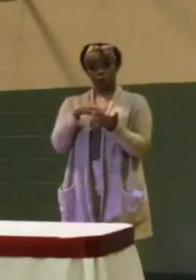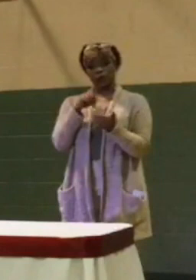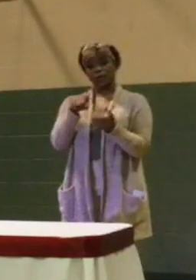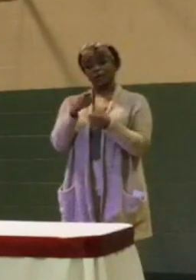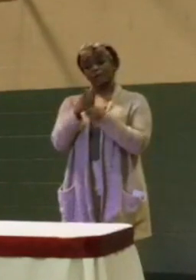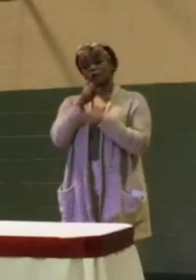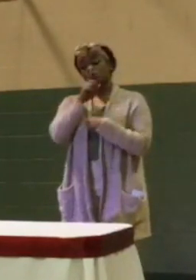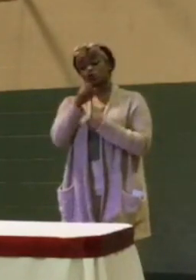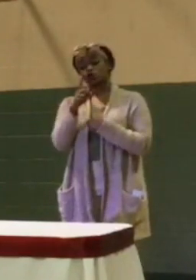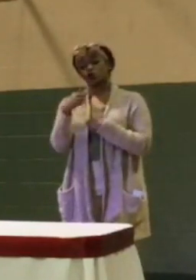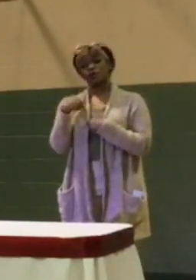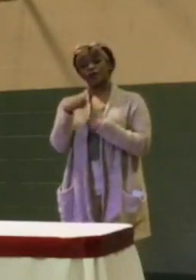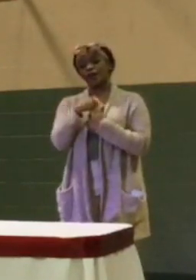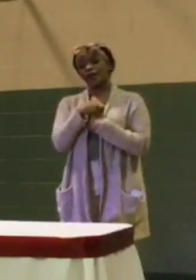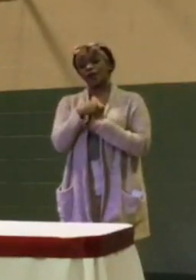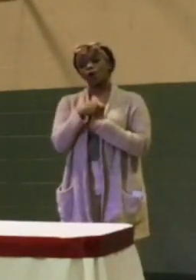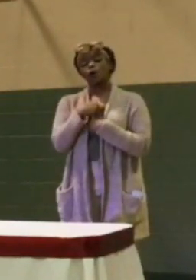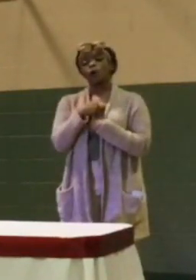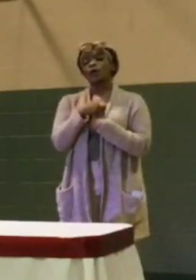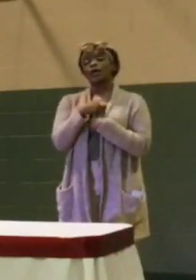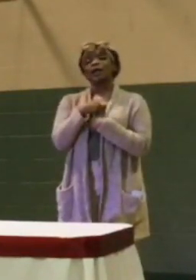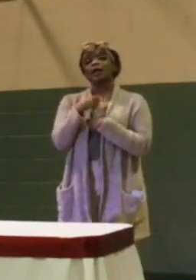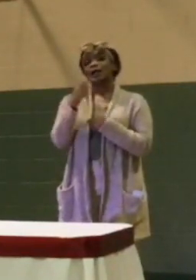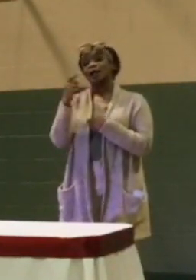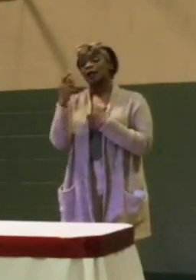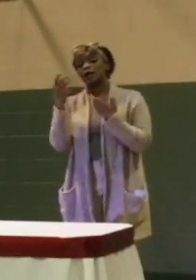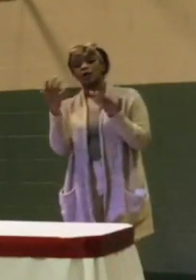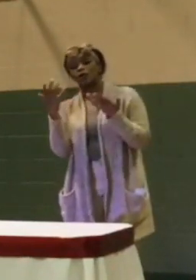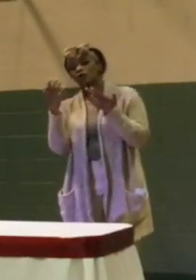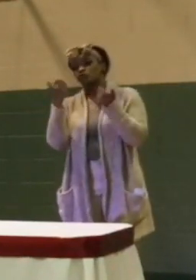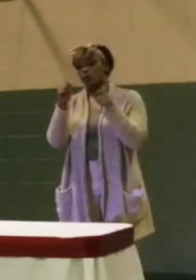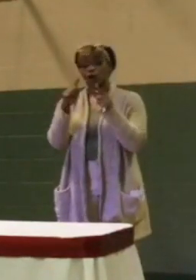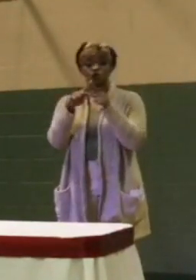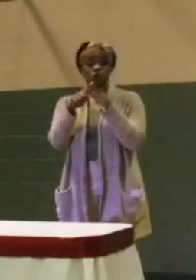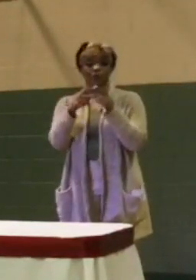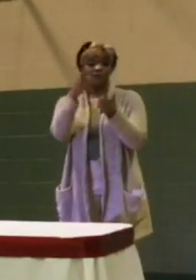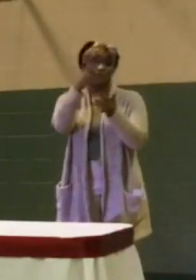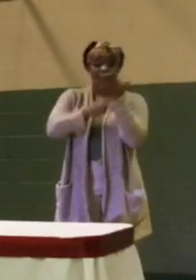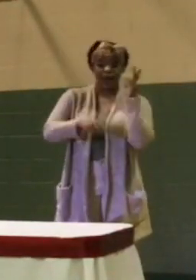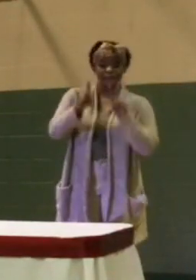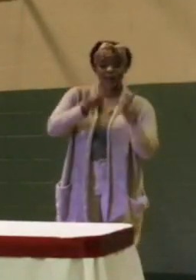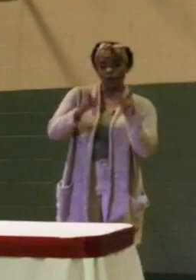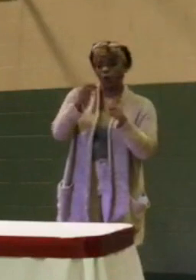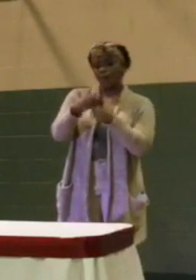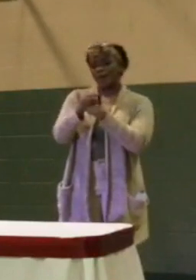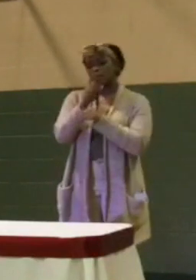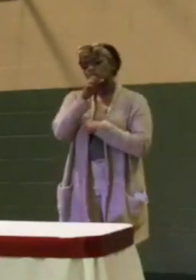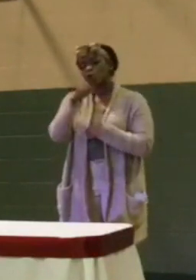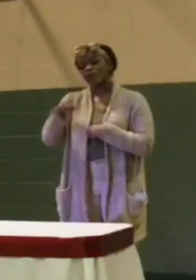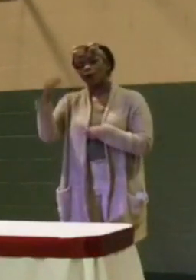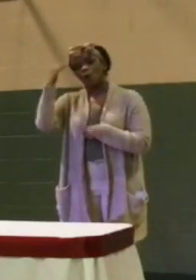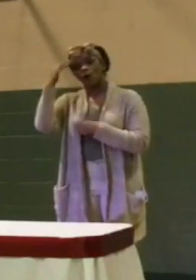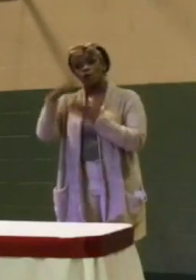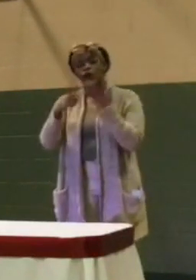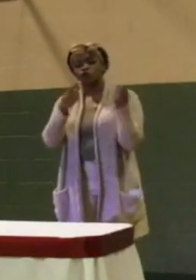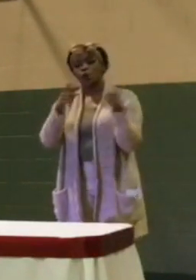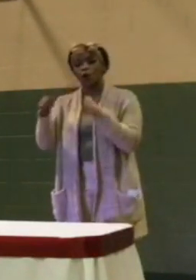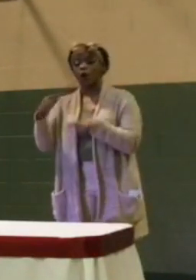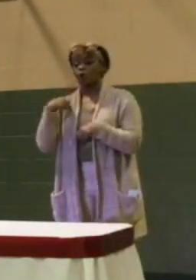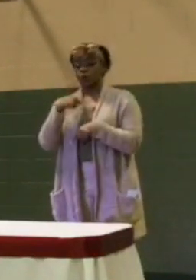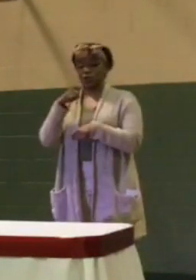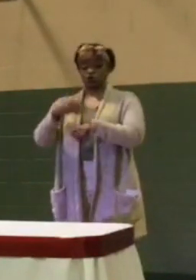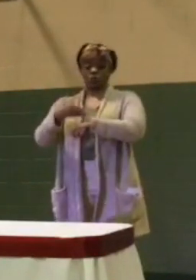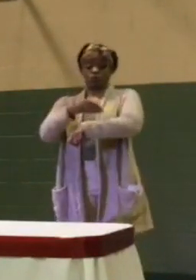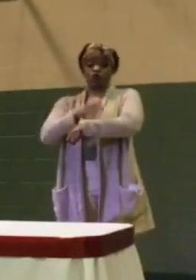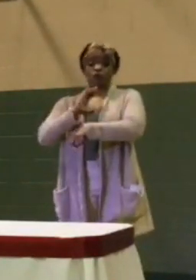this by slapping a big fine on somebody or making sure that they're aware of what's going on. We need to improve our traffic camera system